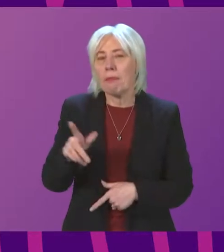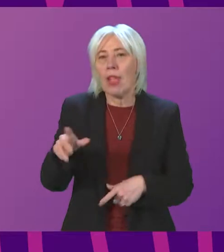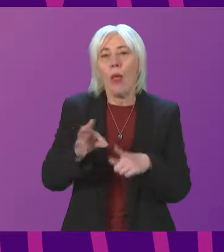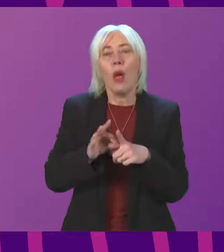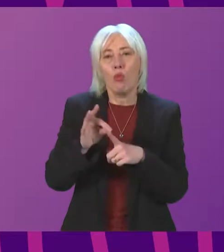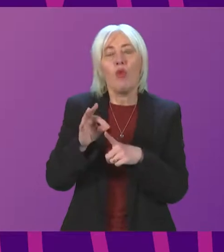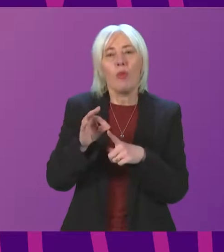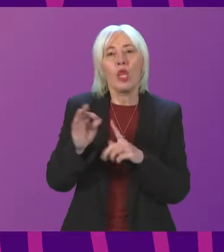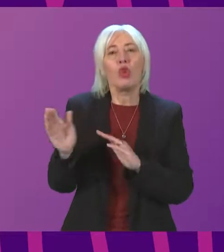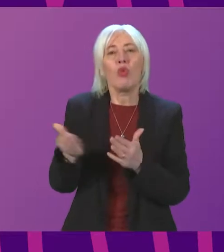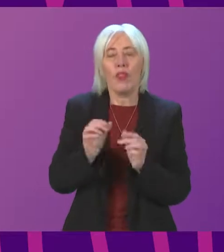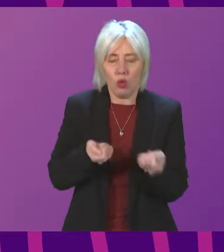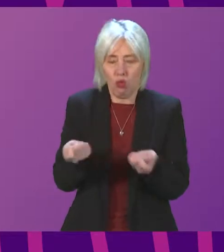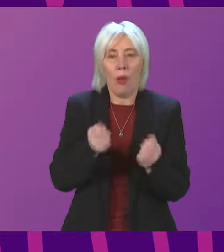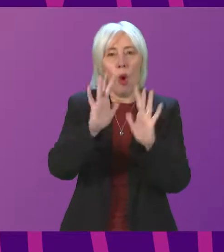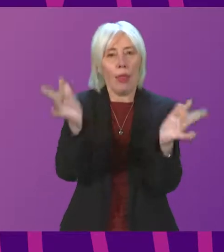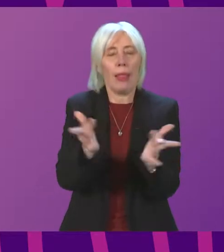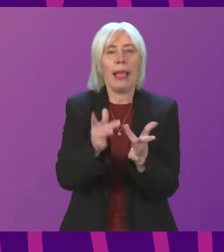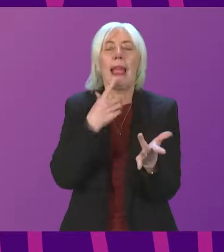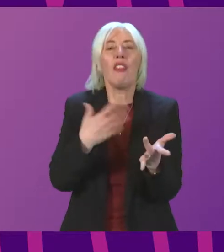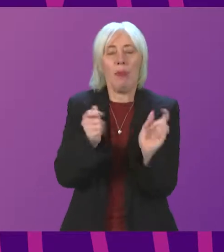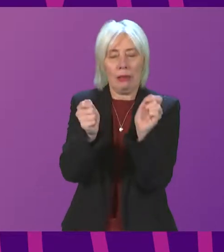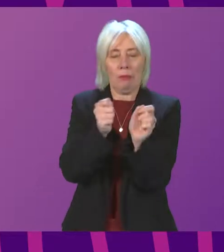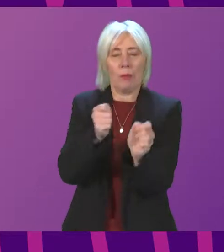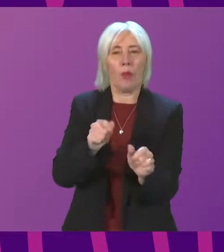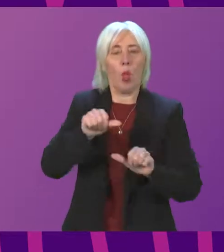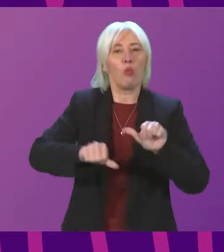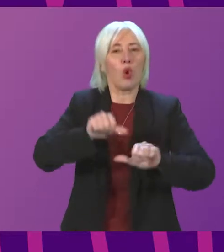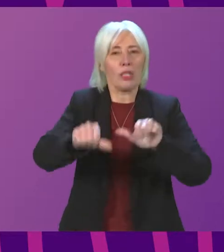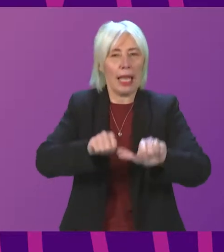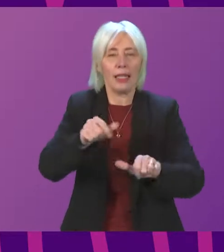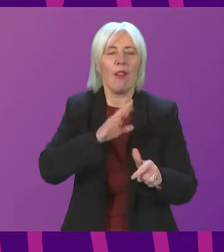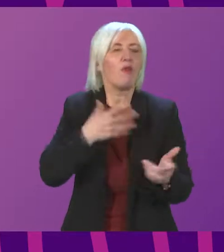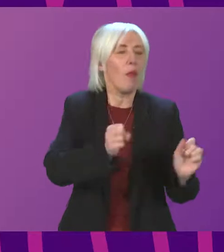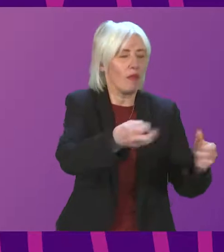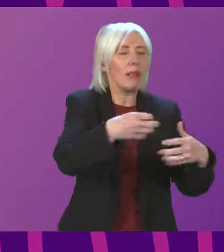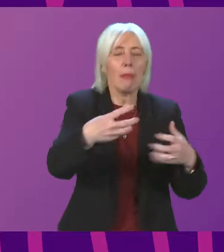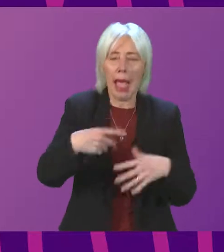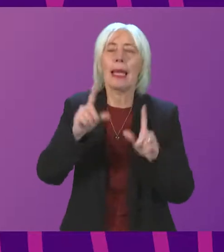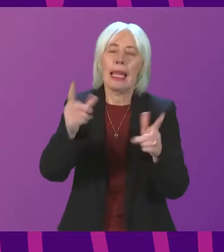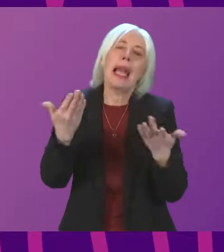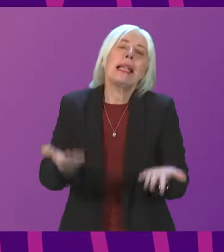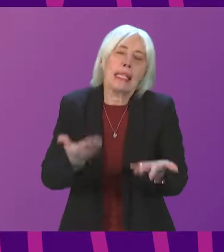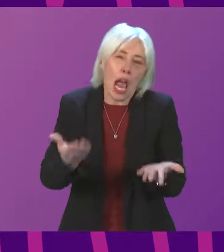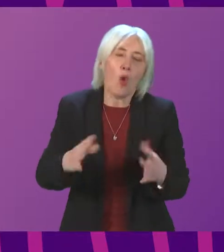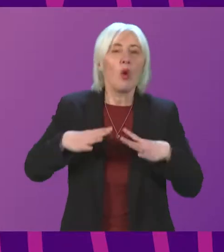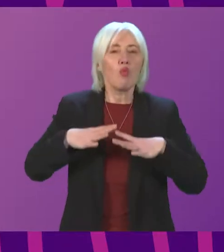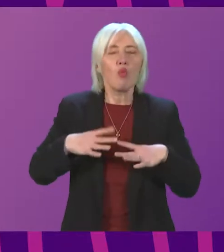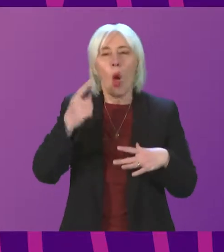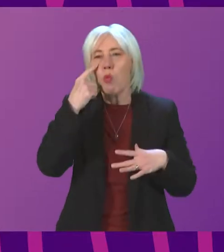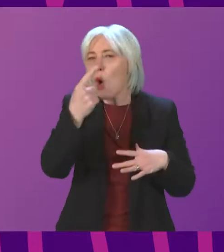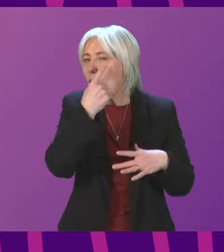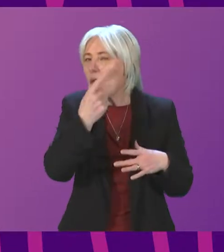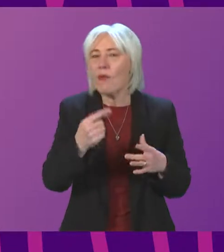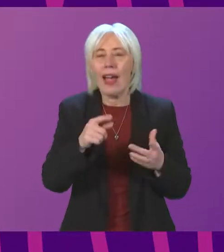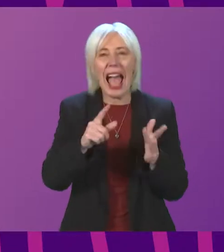which runs the online portal, has already made changes to the process in response to feedback. For example, they have now relaxed the proof of identity